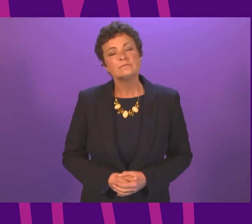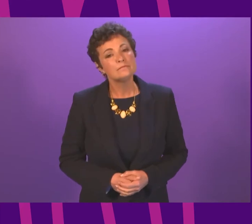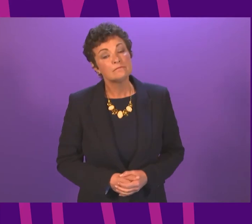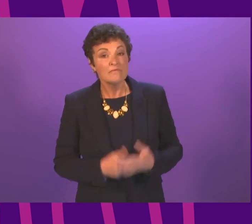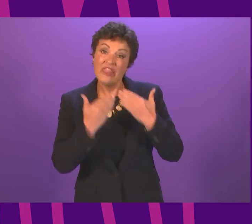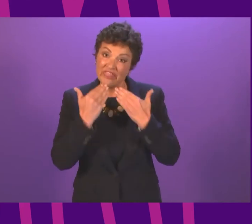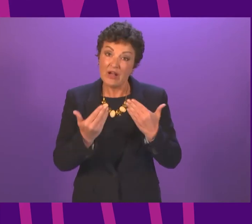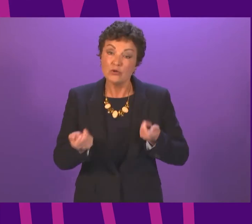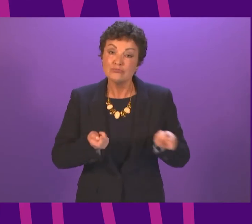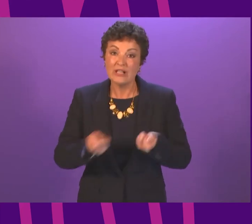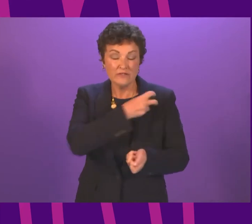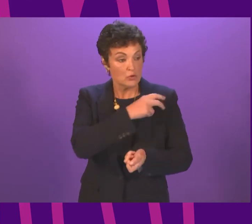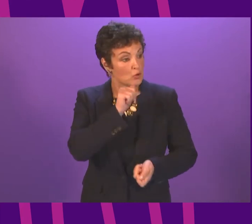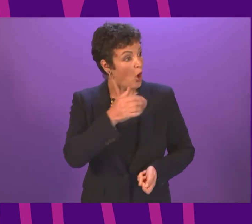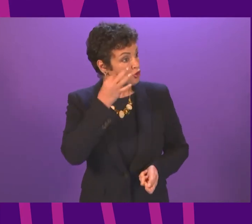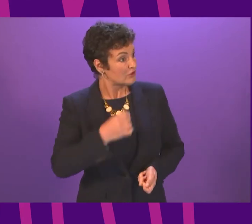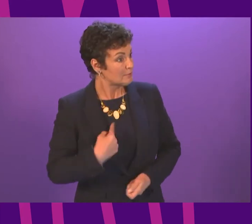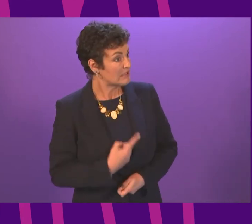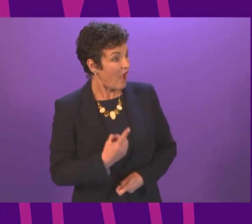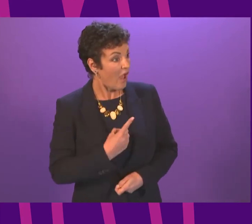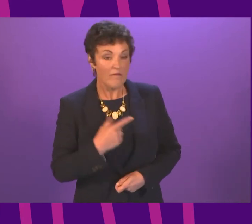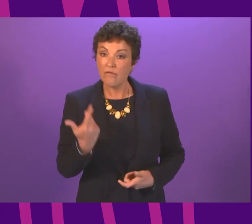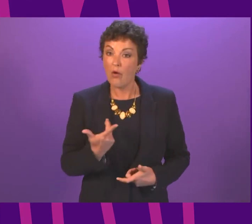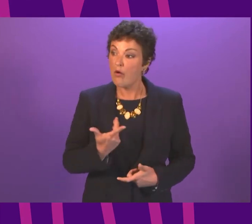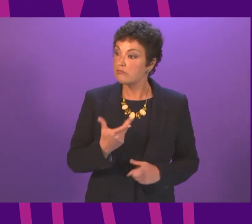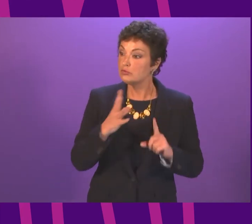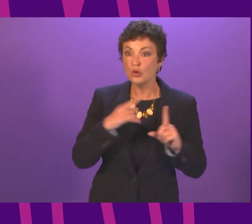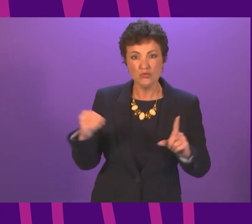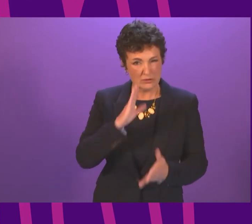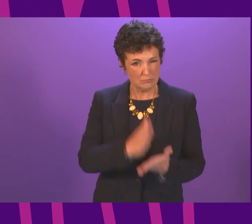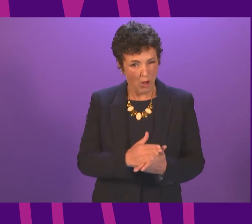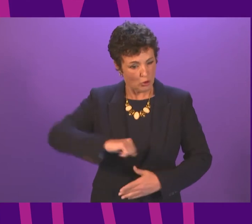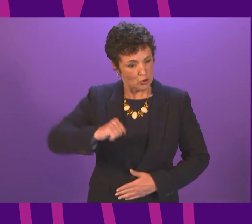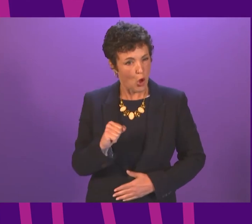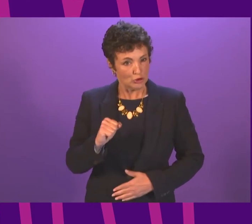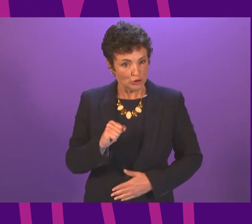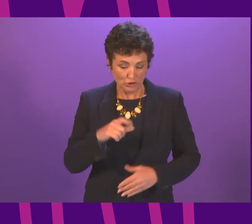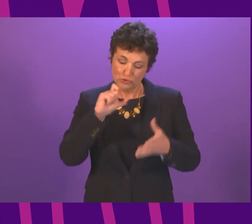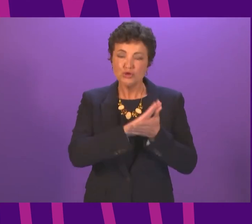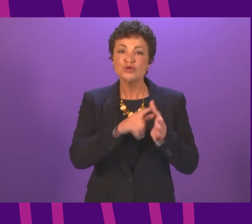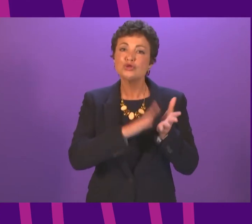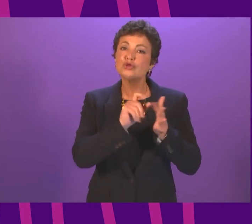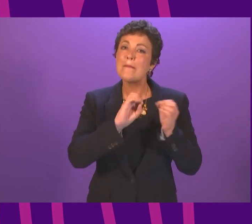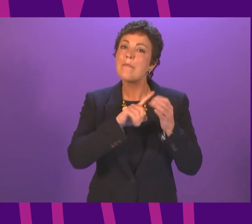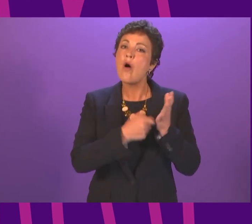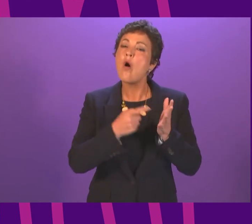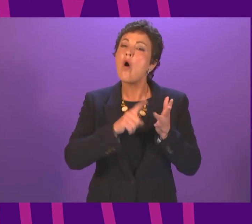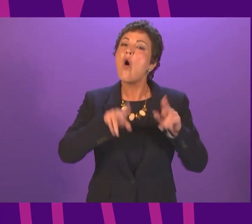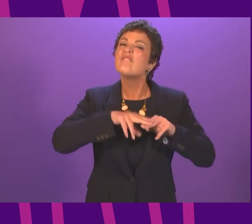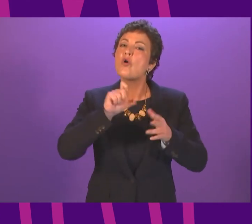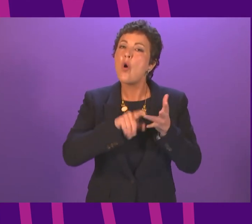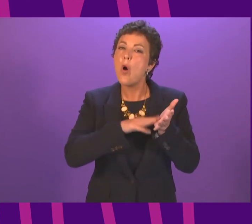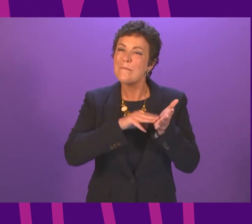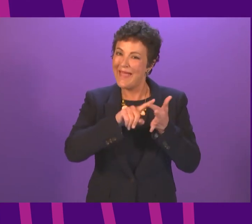myself or the Scottish Conservatives or others that are calling for this reset. It is the Scottish Chamber of Commerce. They said last month that a reset was